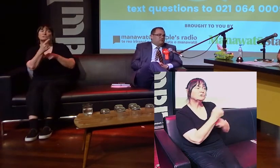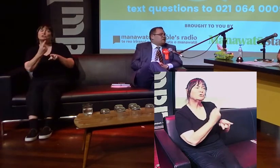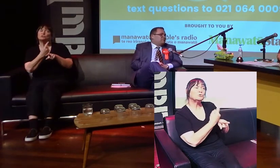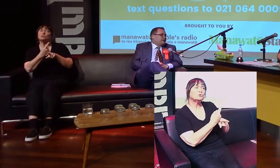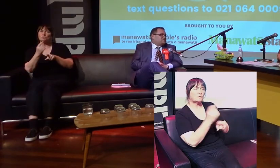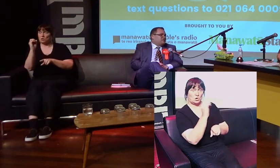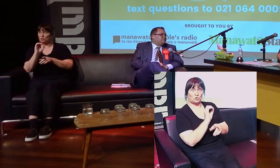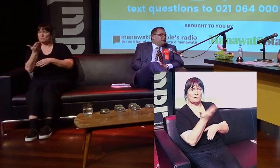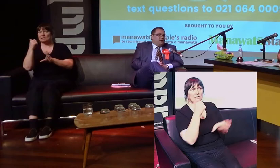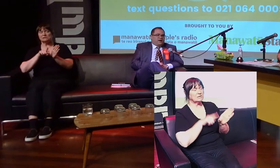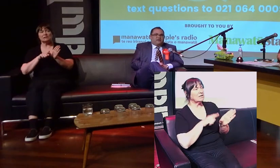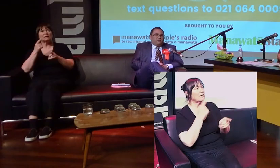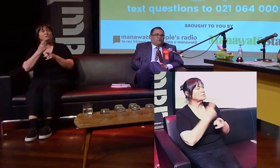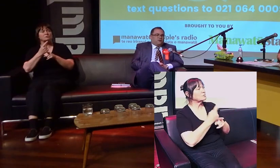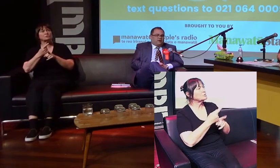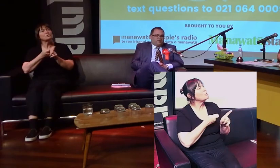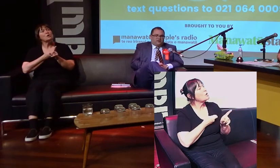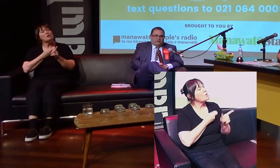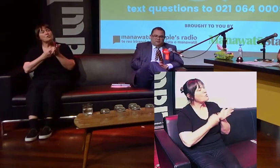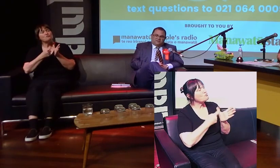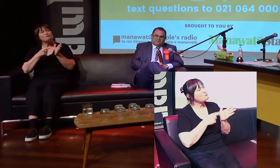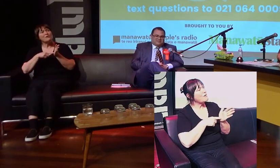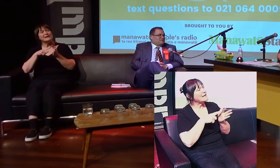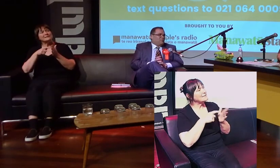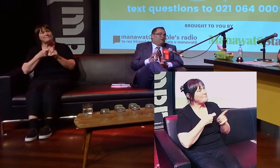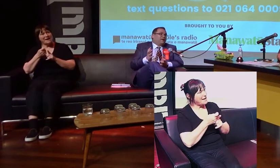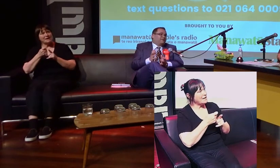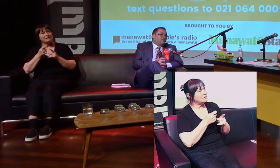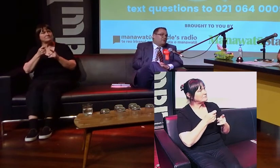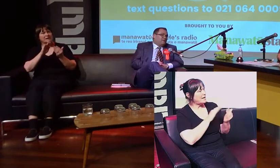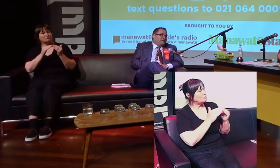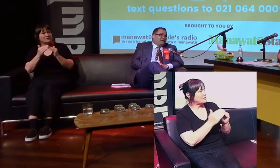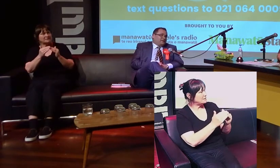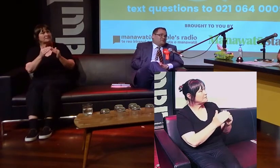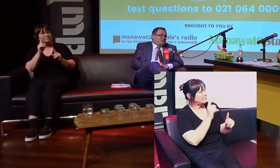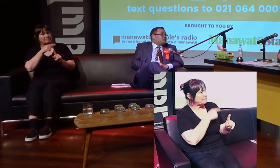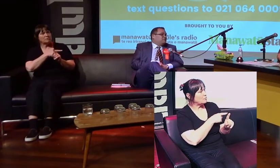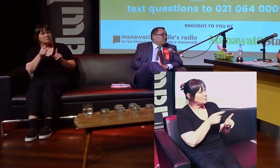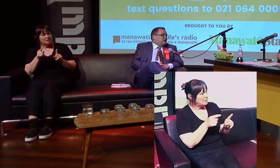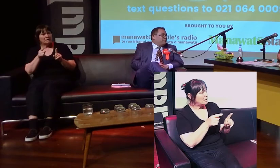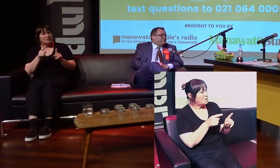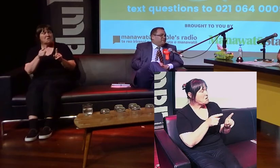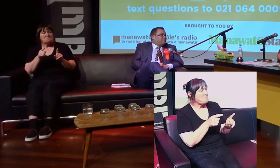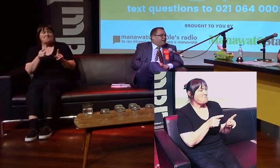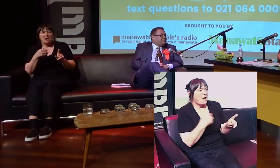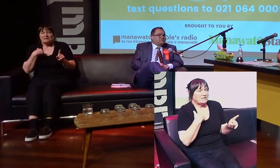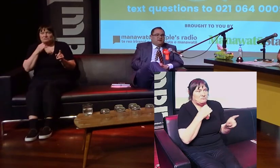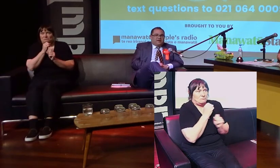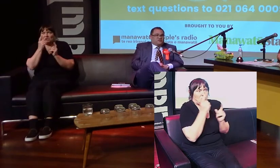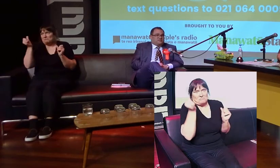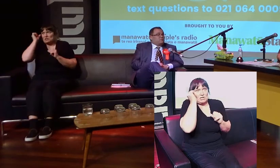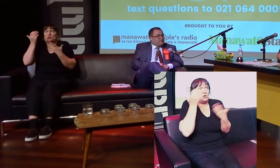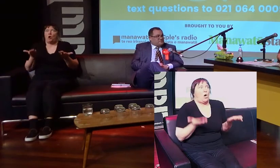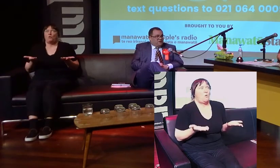in October last year, I had no suggestion that I would be running for Parliament.